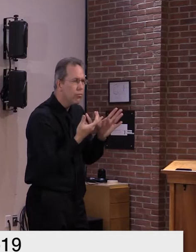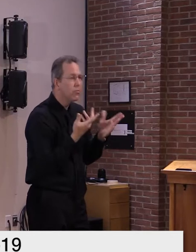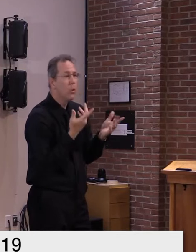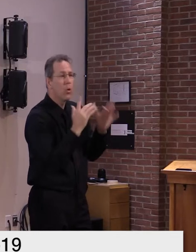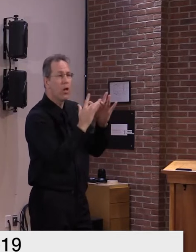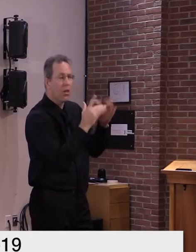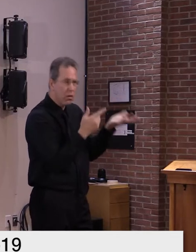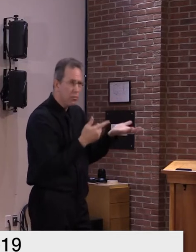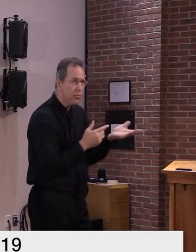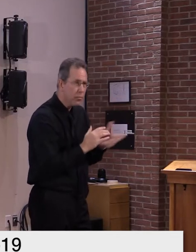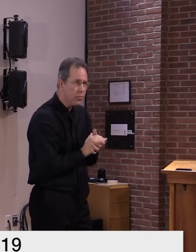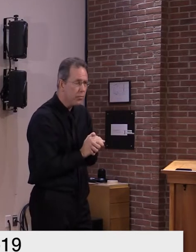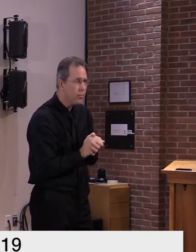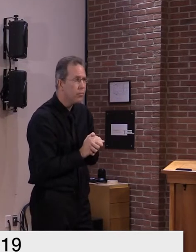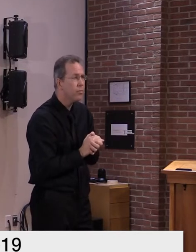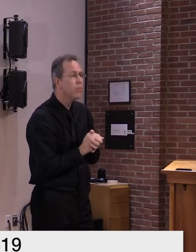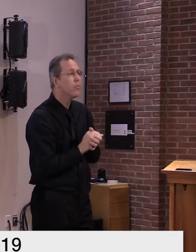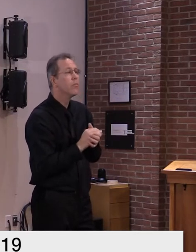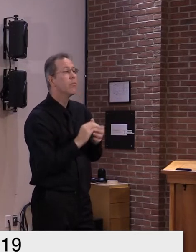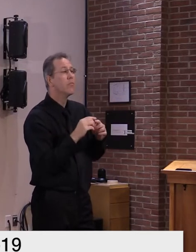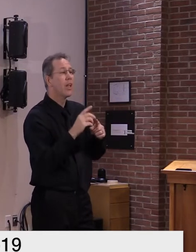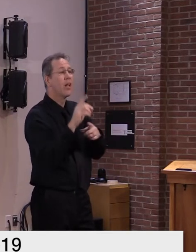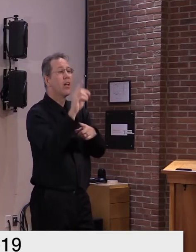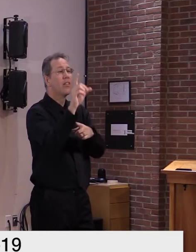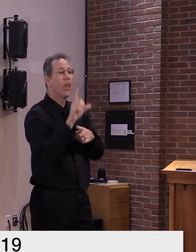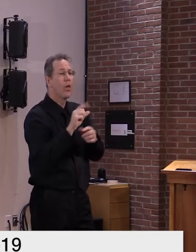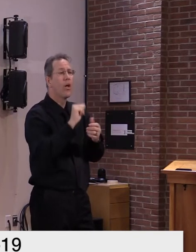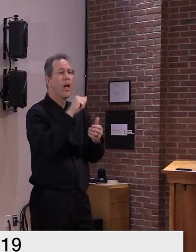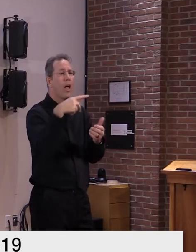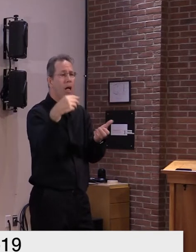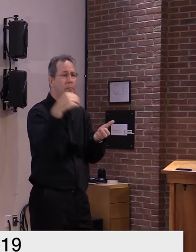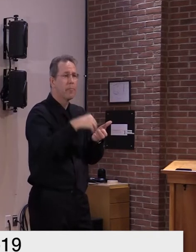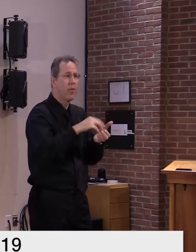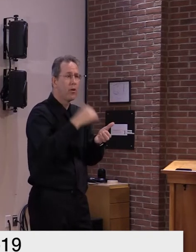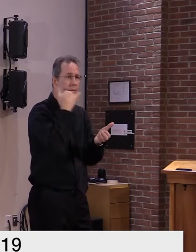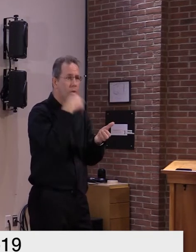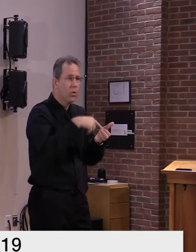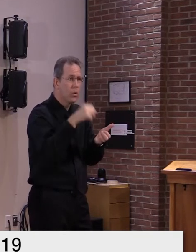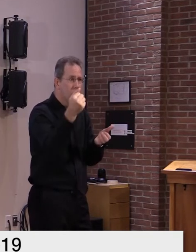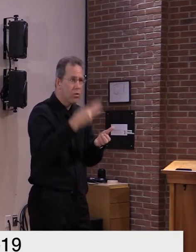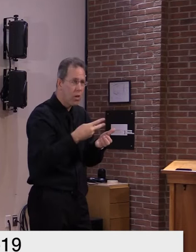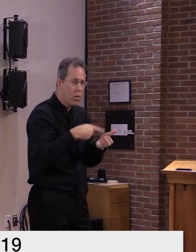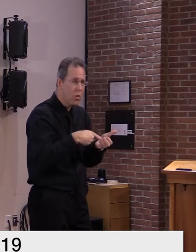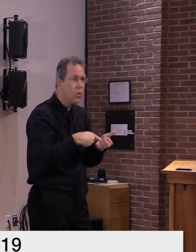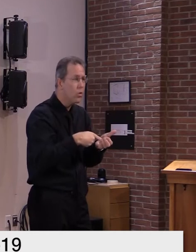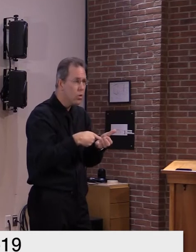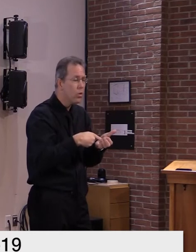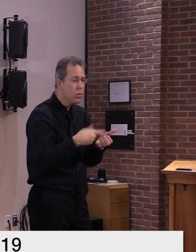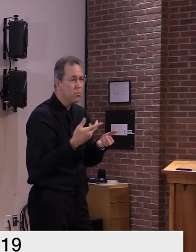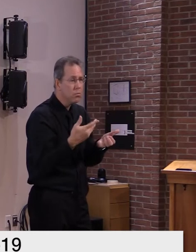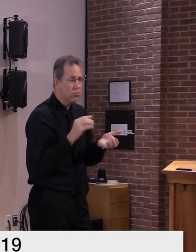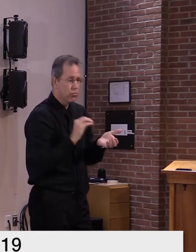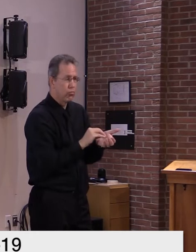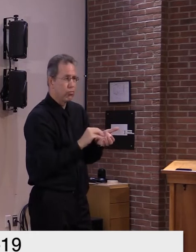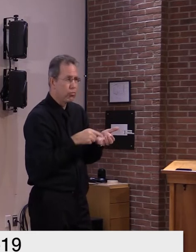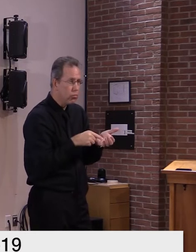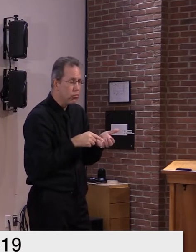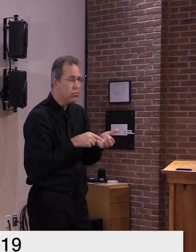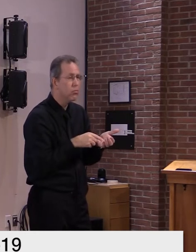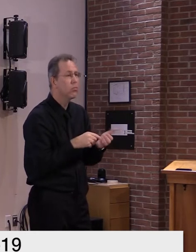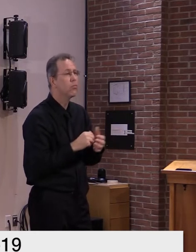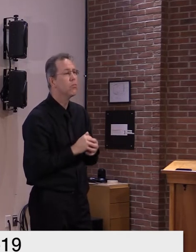download the everbridge app on your cell phone um and of course you can go anywhere where you have